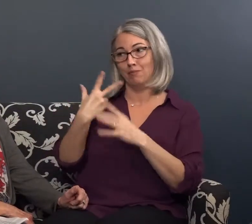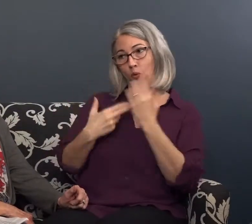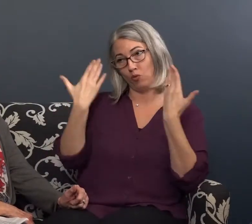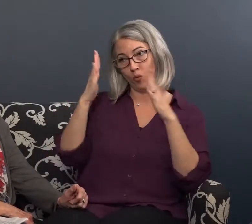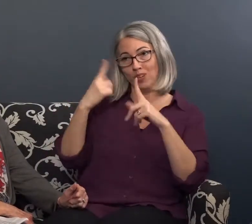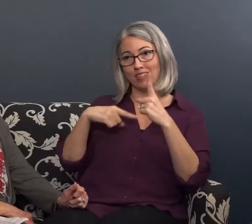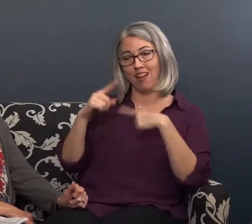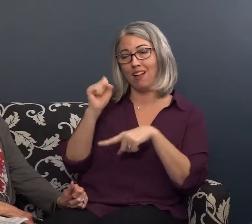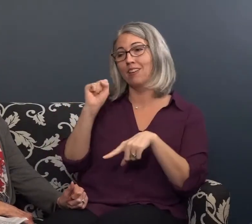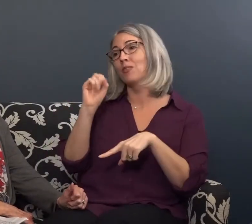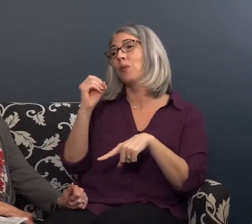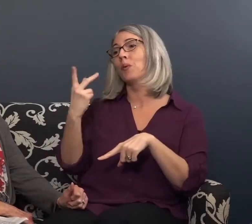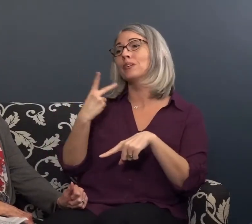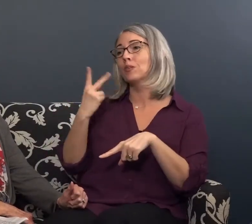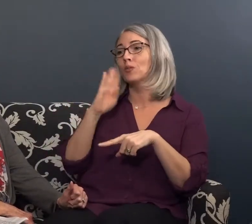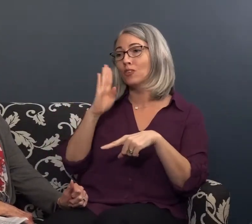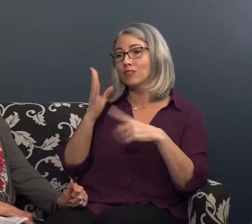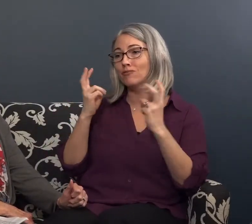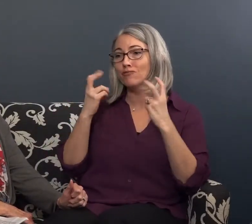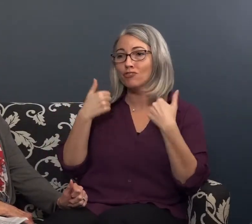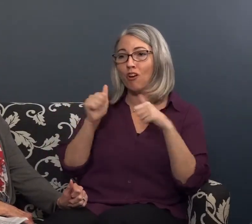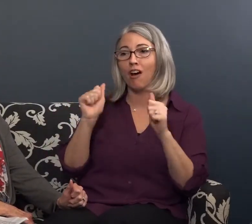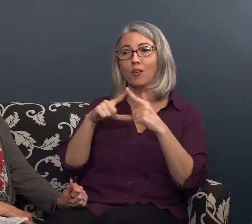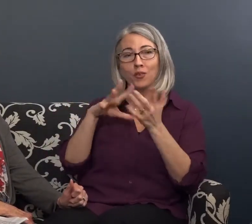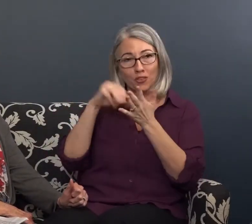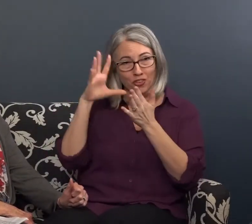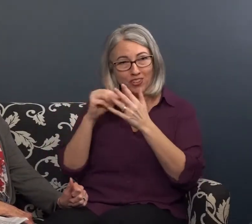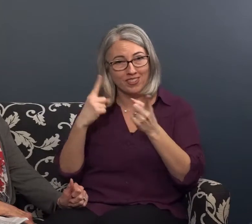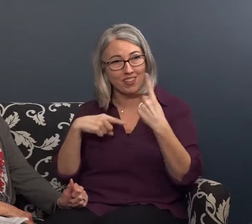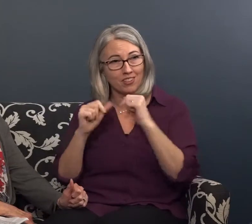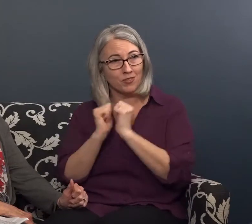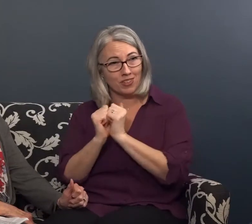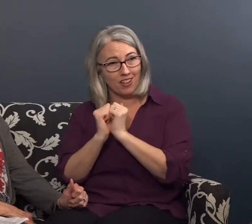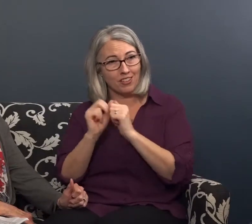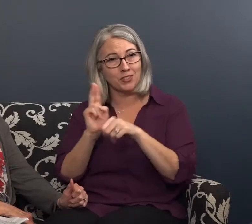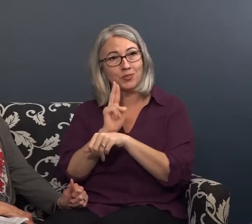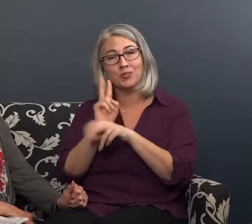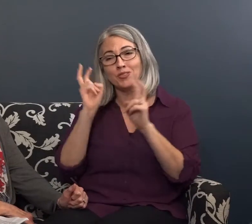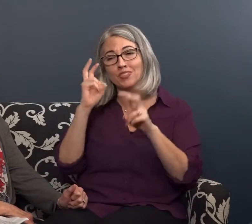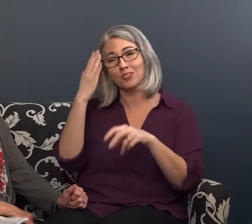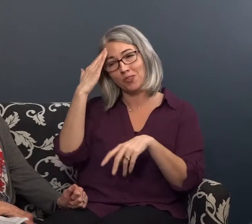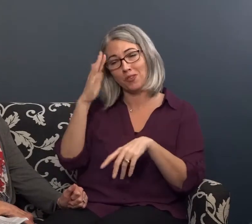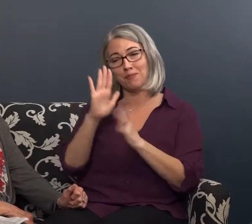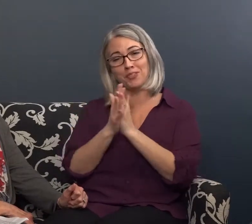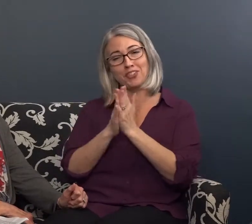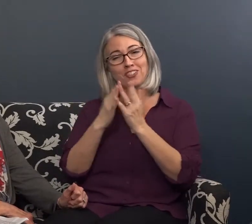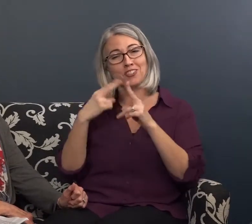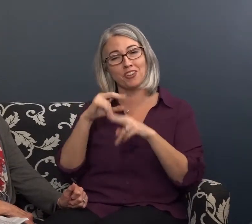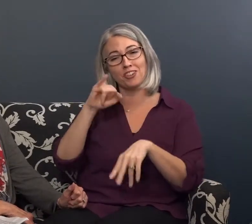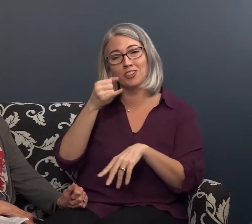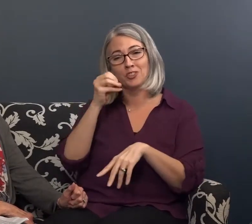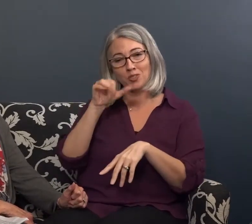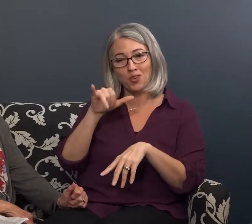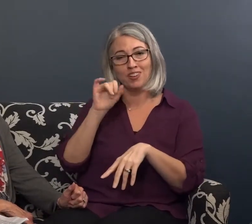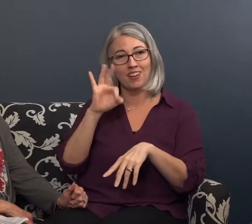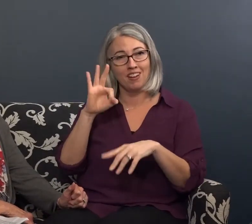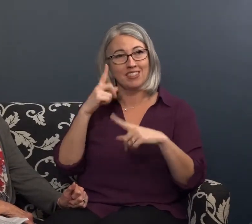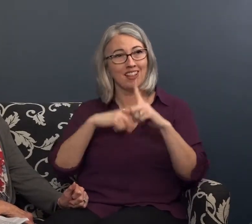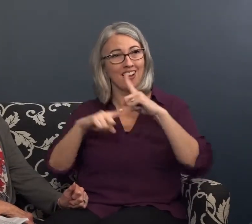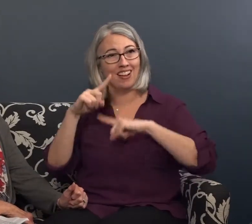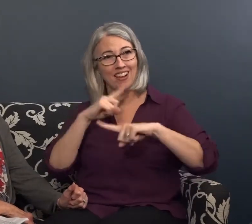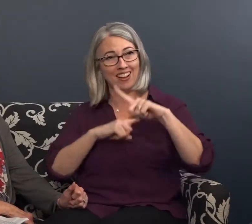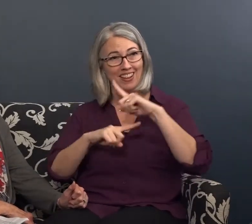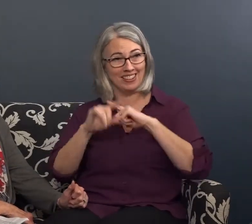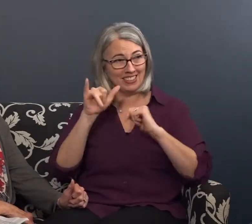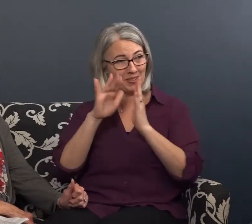that aid did not know sign language so we did not communicate in sign language though we began learning